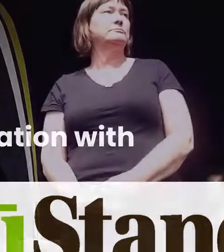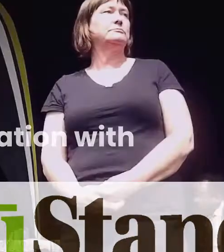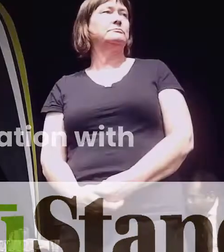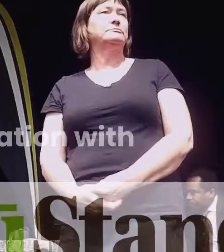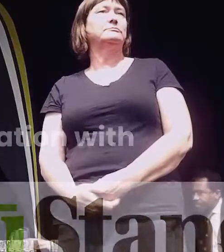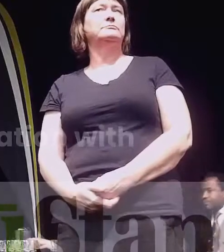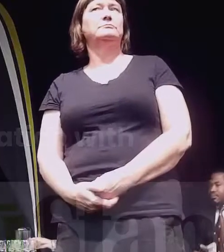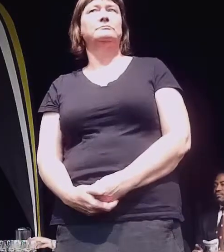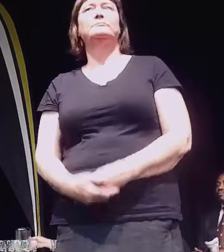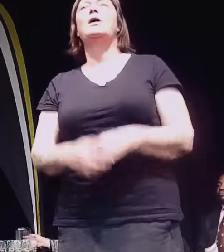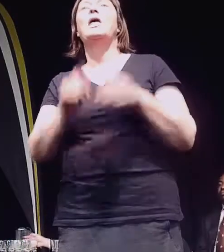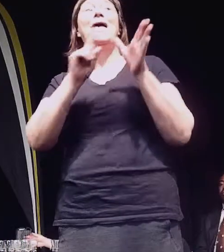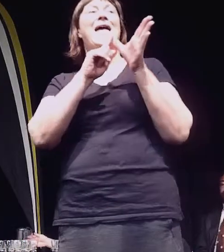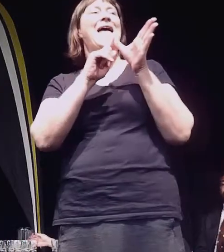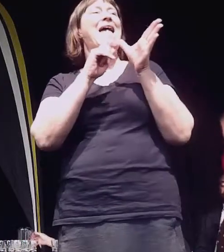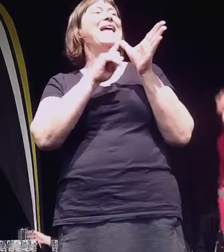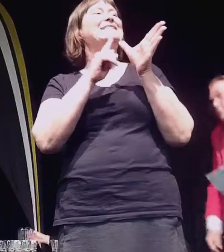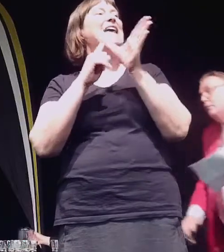Andy Asquith.